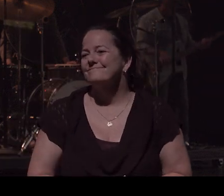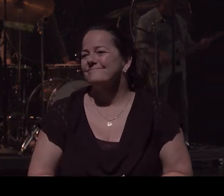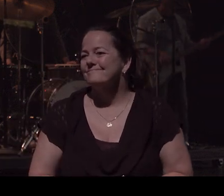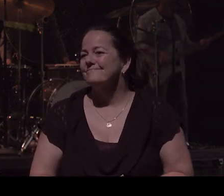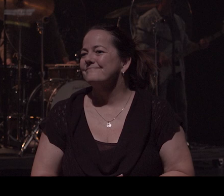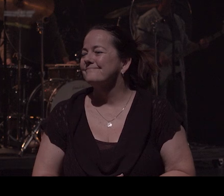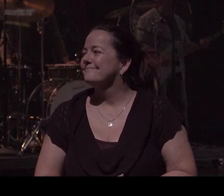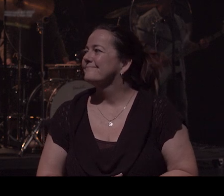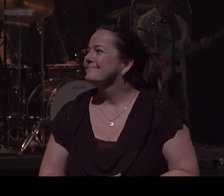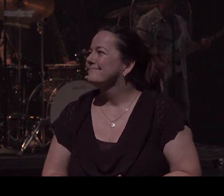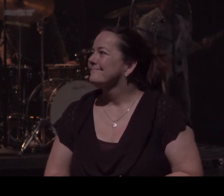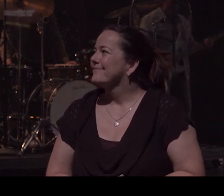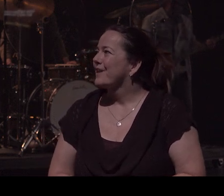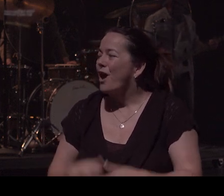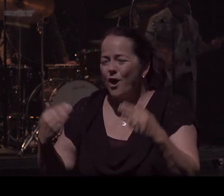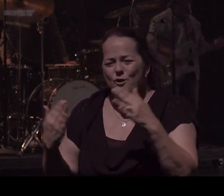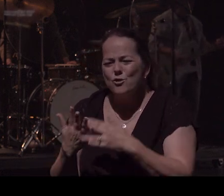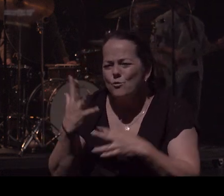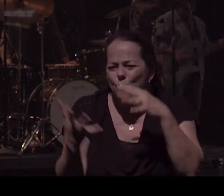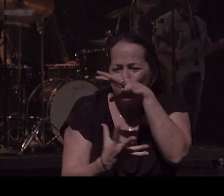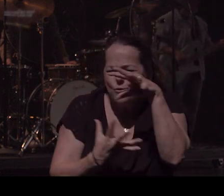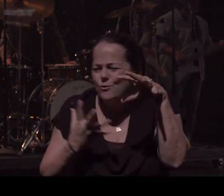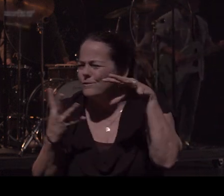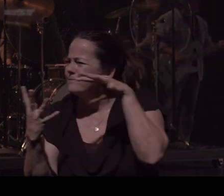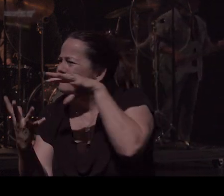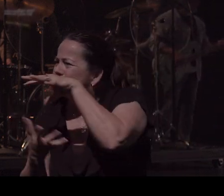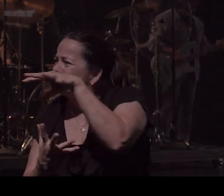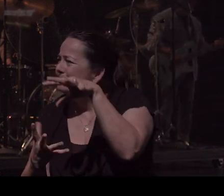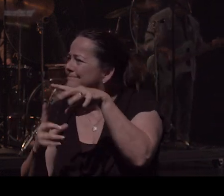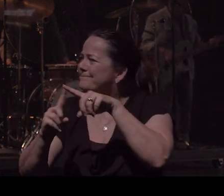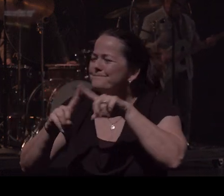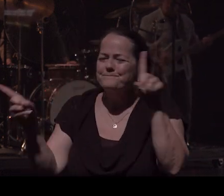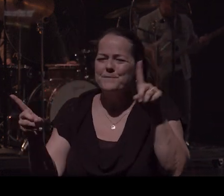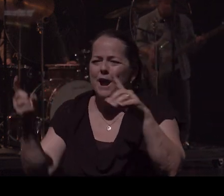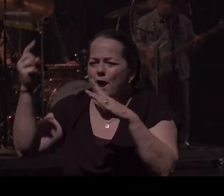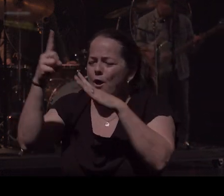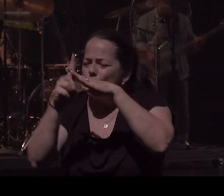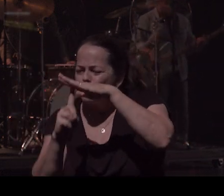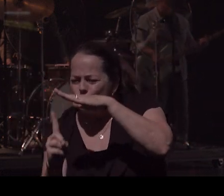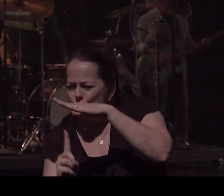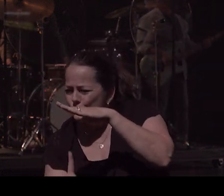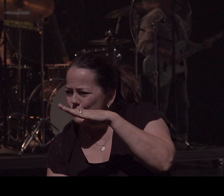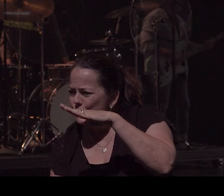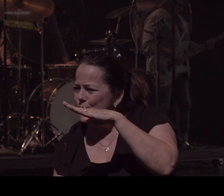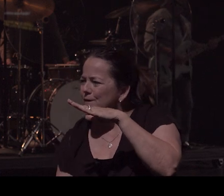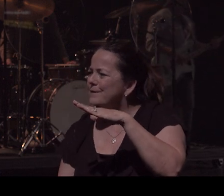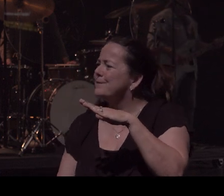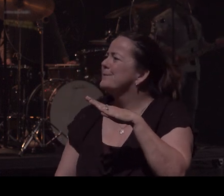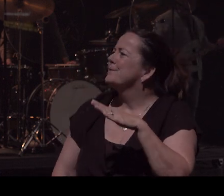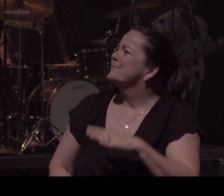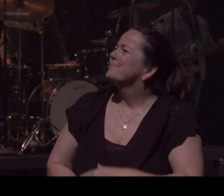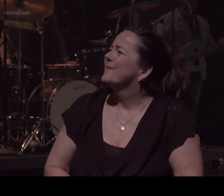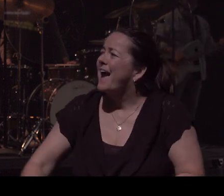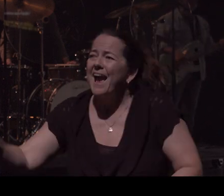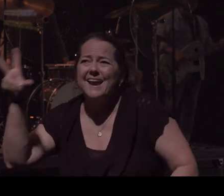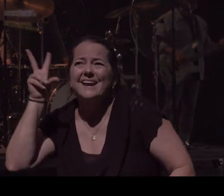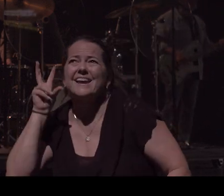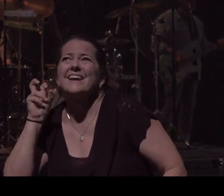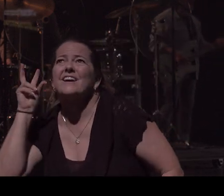Going through a storm, but I won't go down I hear your voice, carried